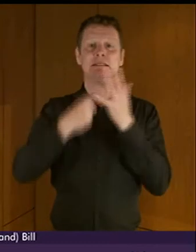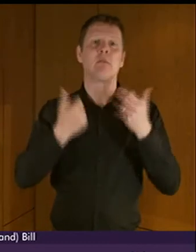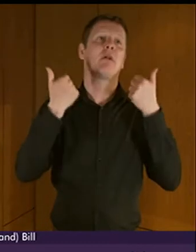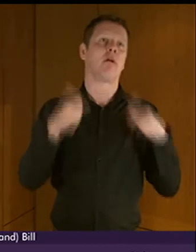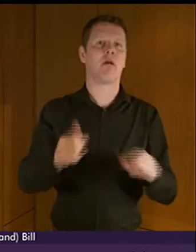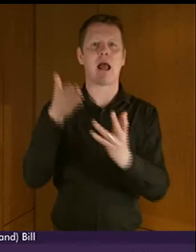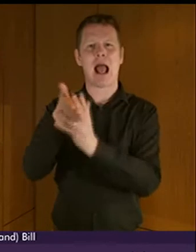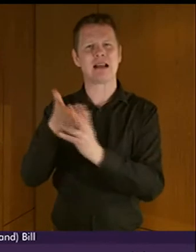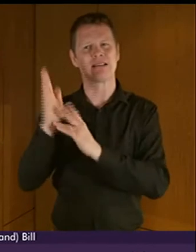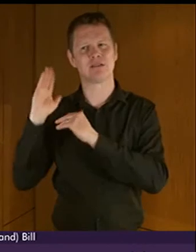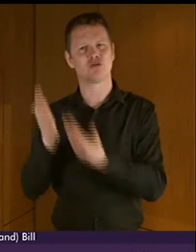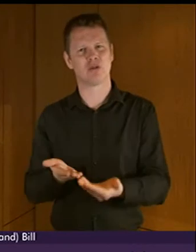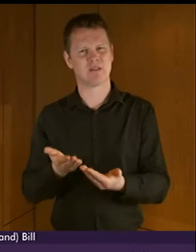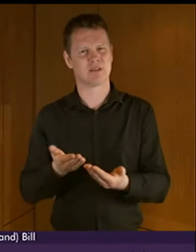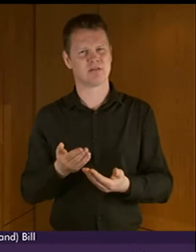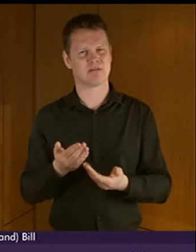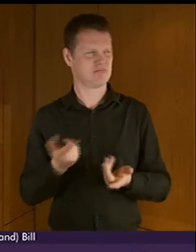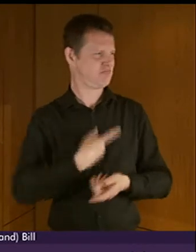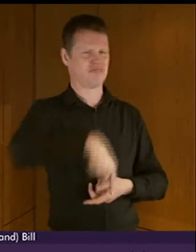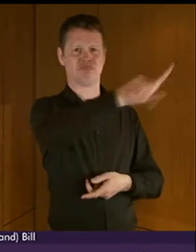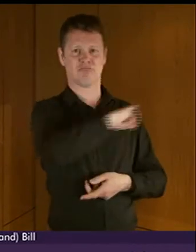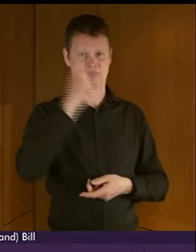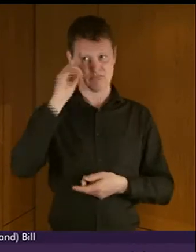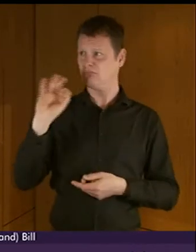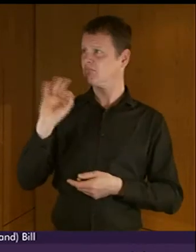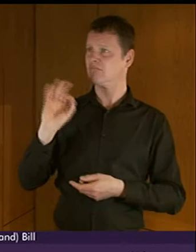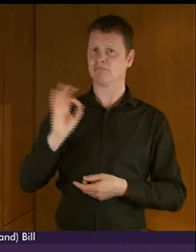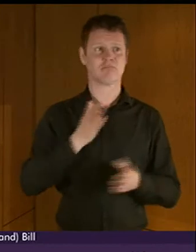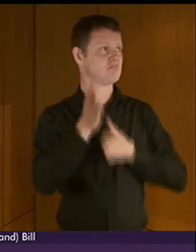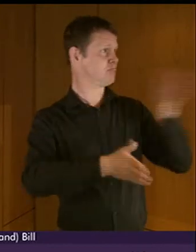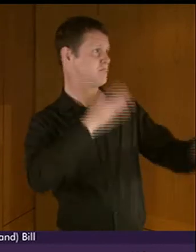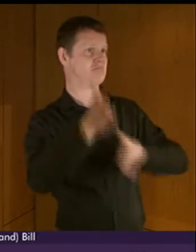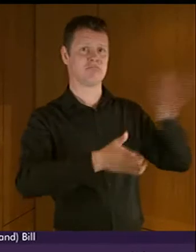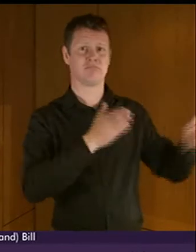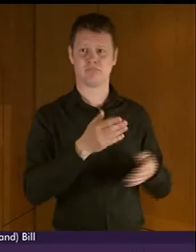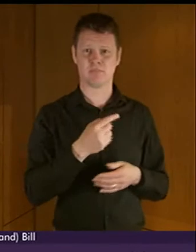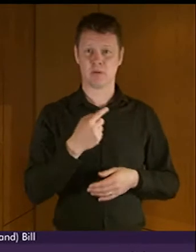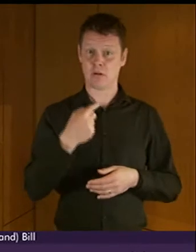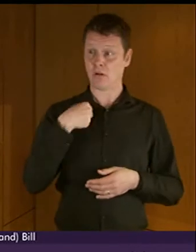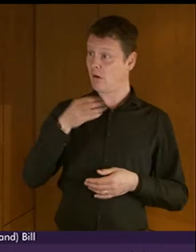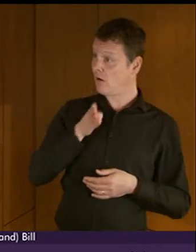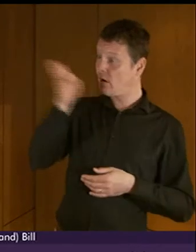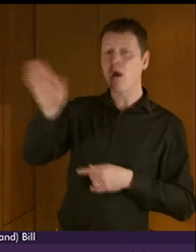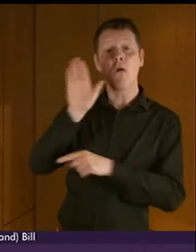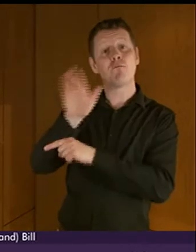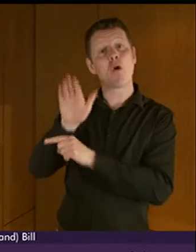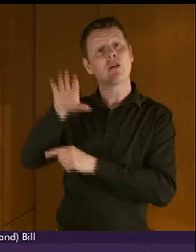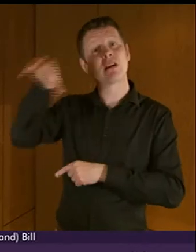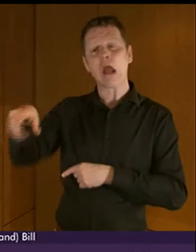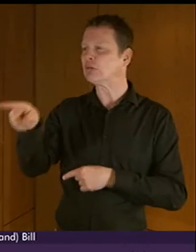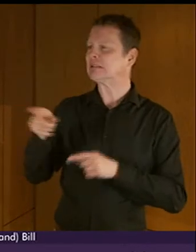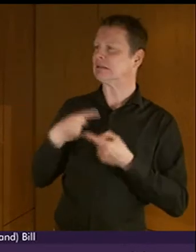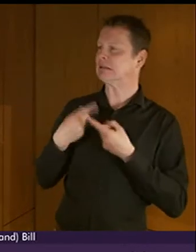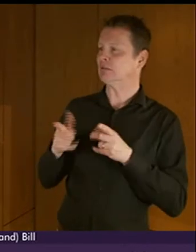services that you and I take for granted we don't go to a foreign country where we don't speak the